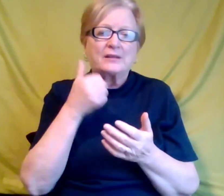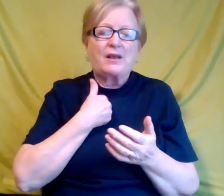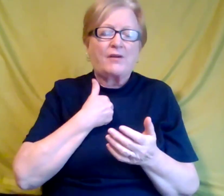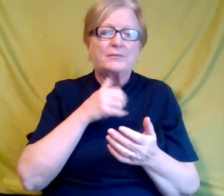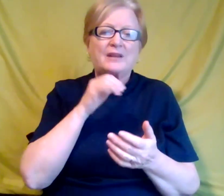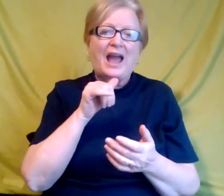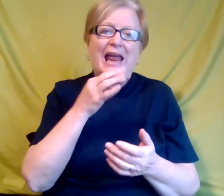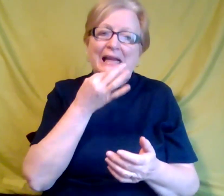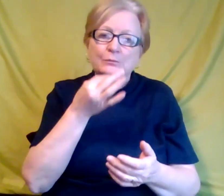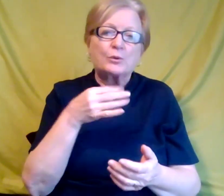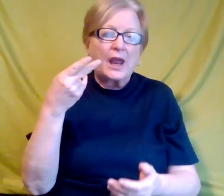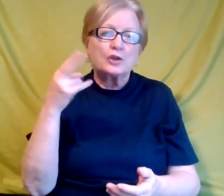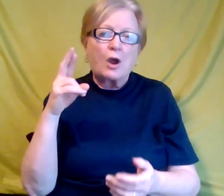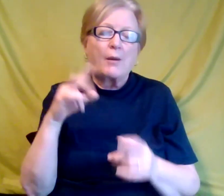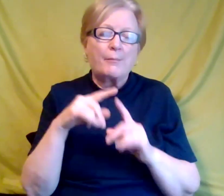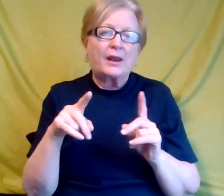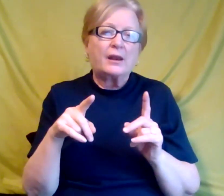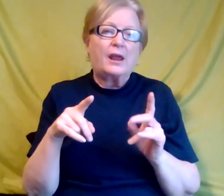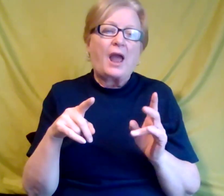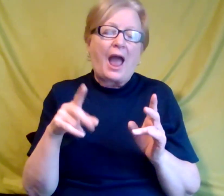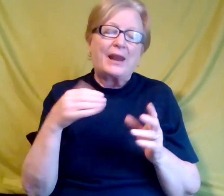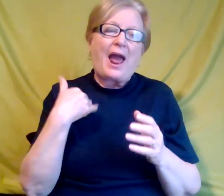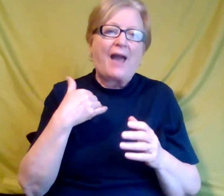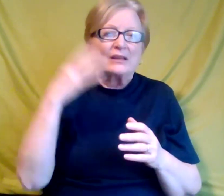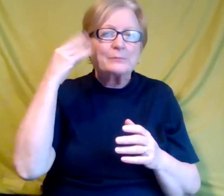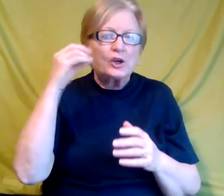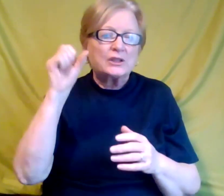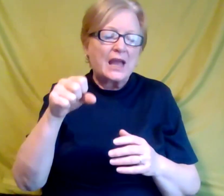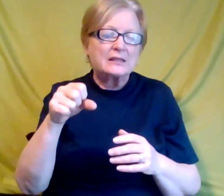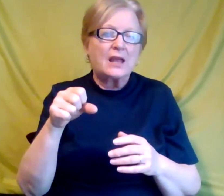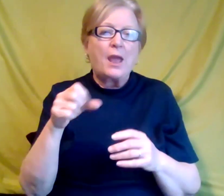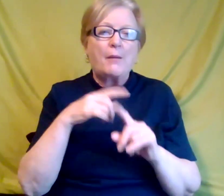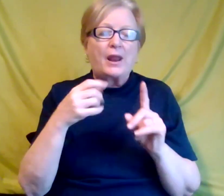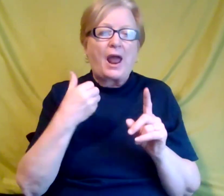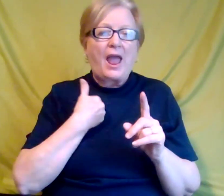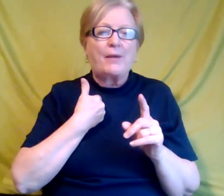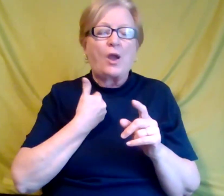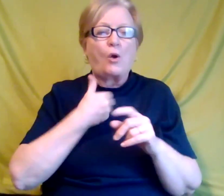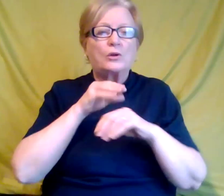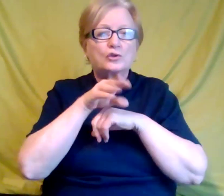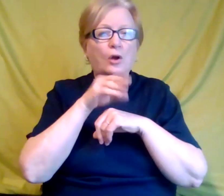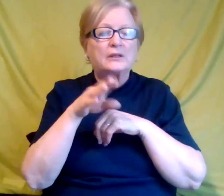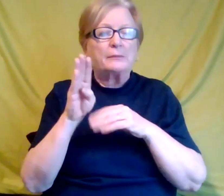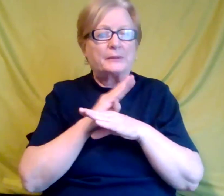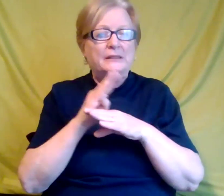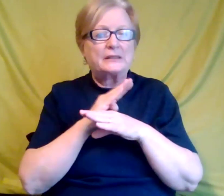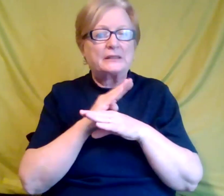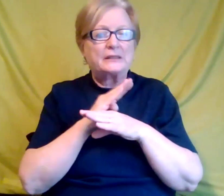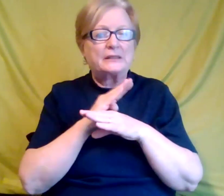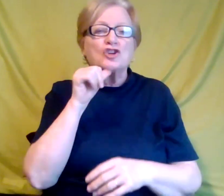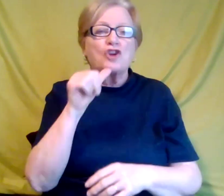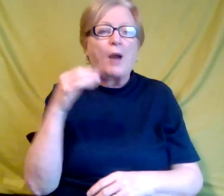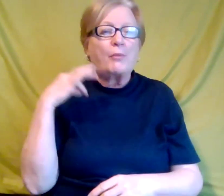HR. And so, but by being a consultant and having my own consulting business and the nonprofit where